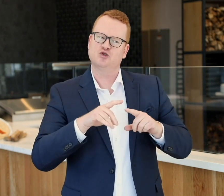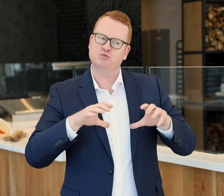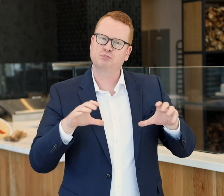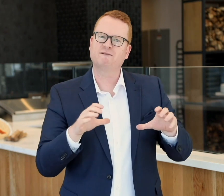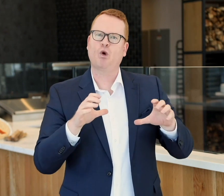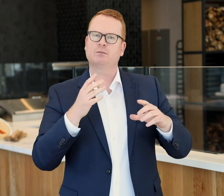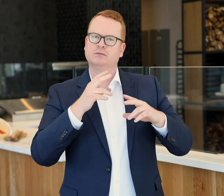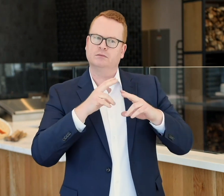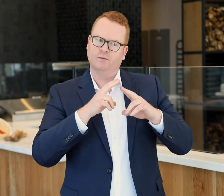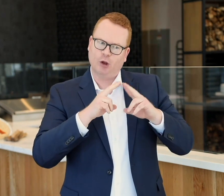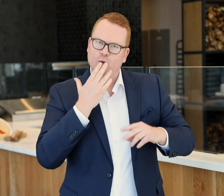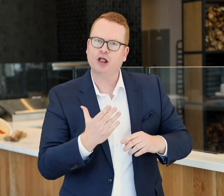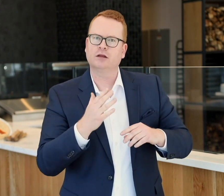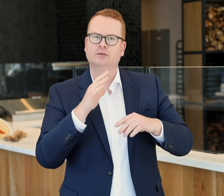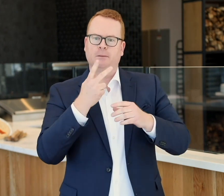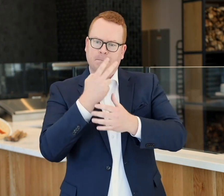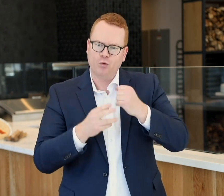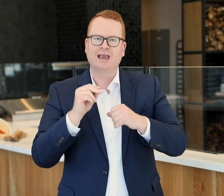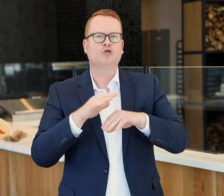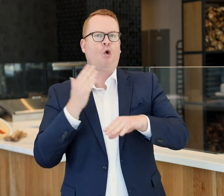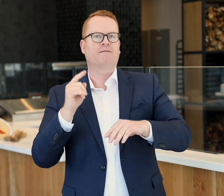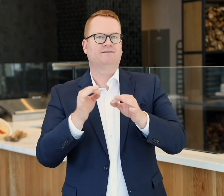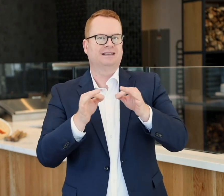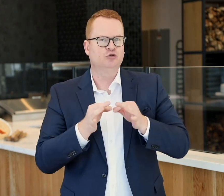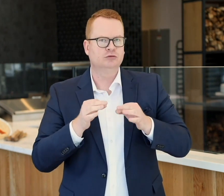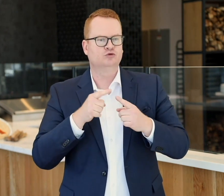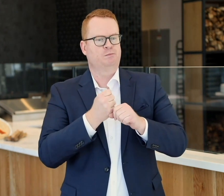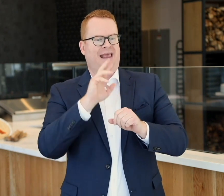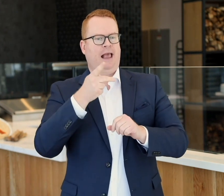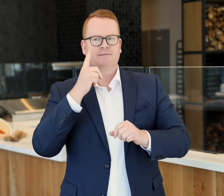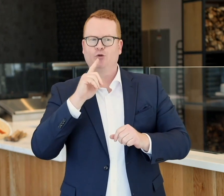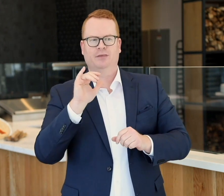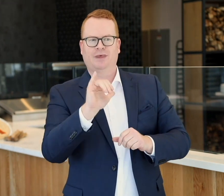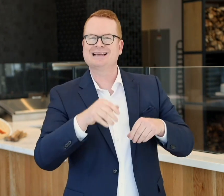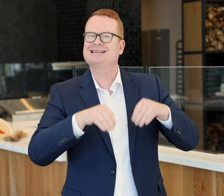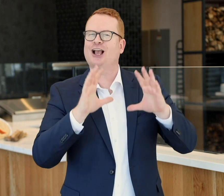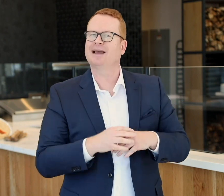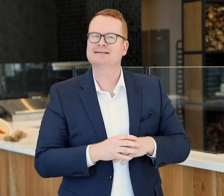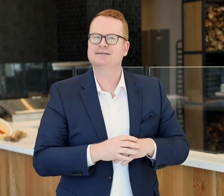perform especially well, both on and off the field, to make up for their sacrifice.